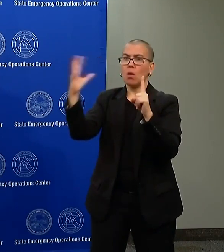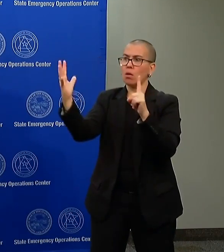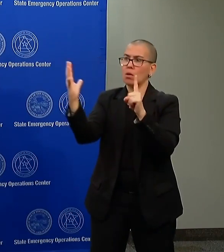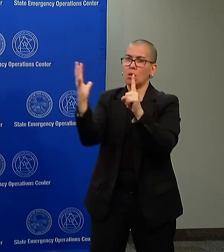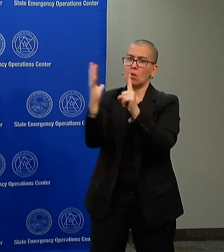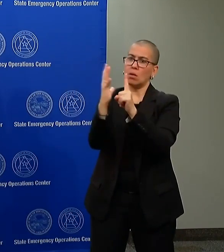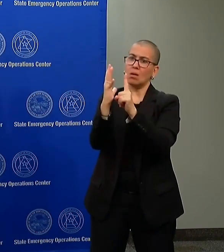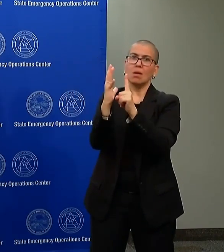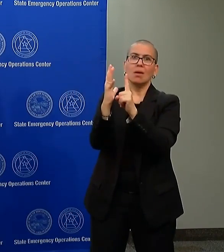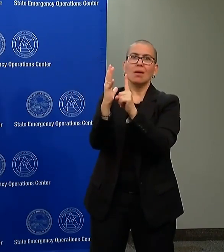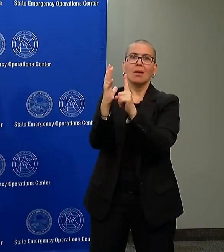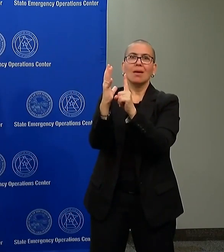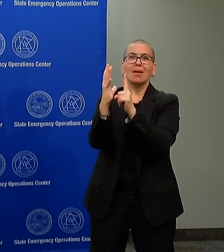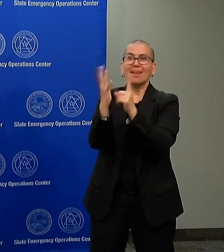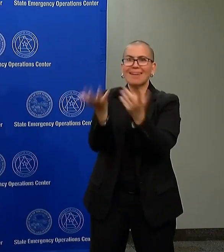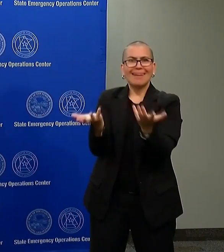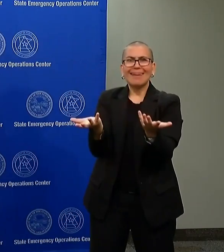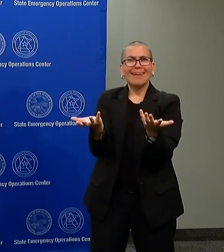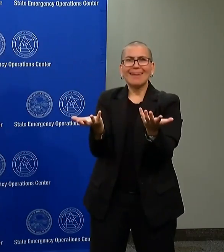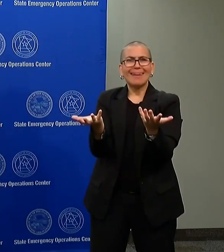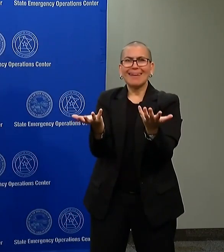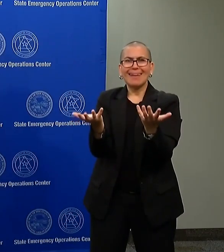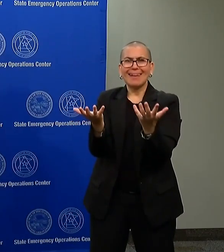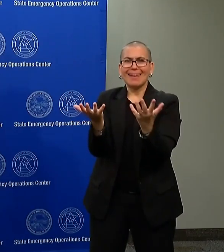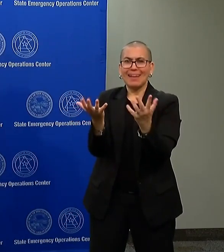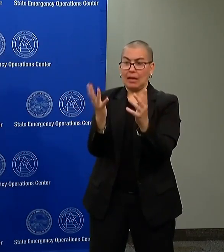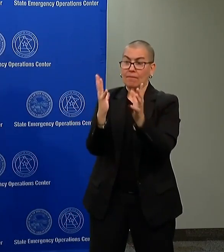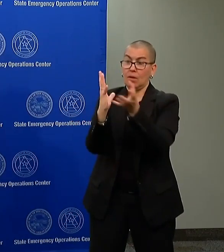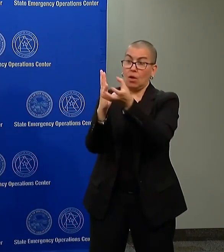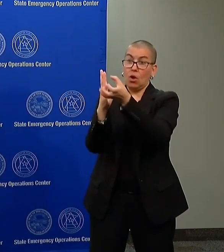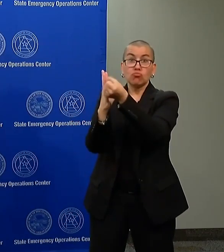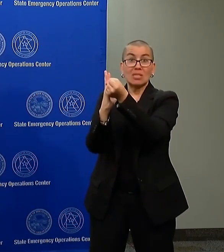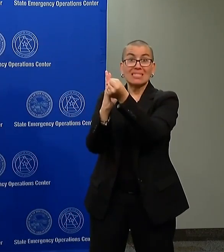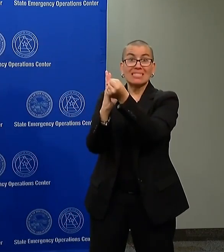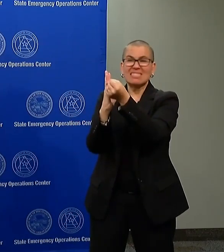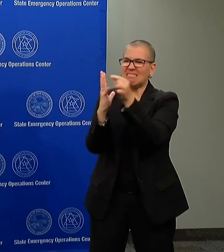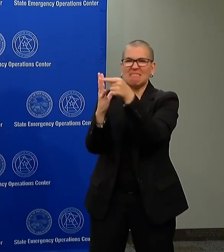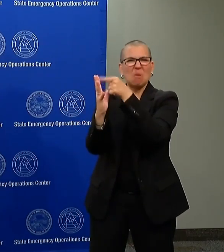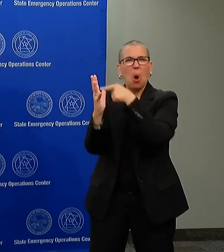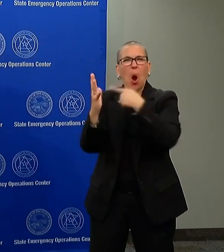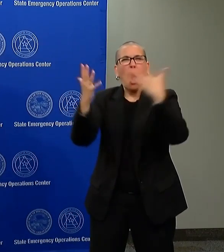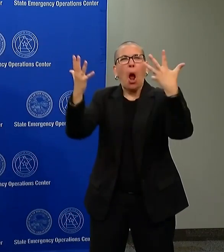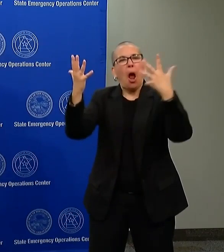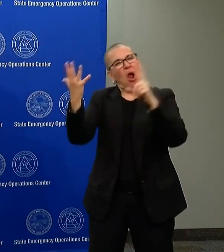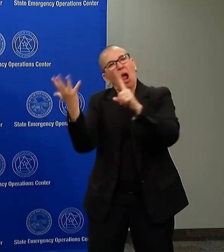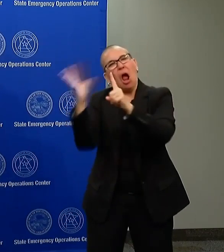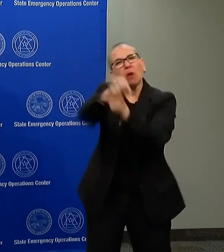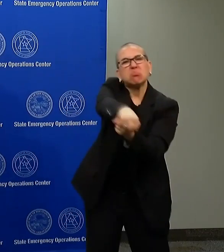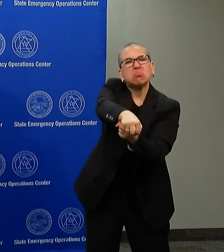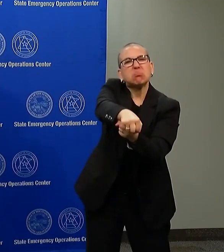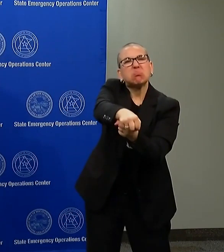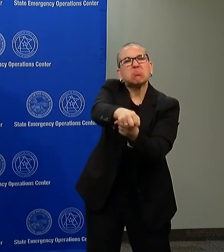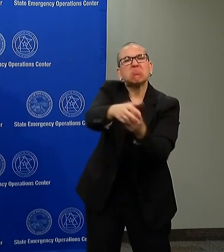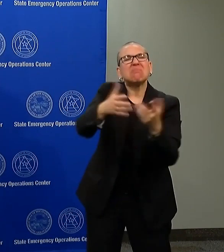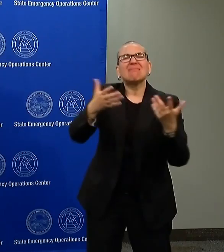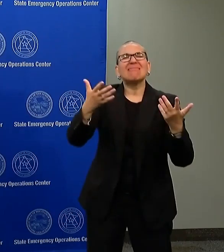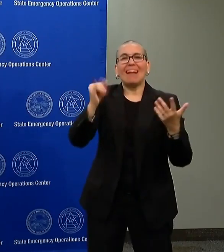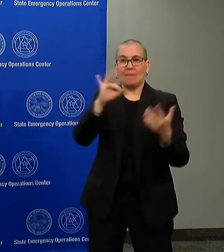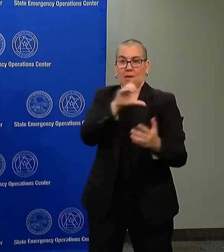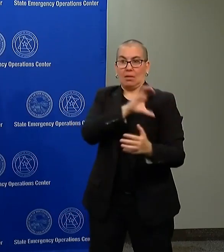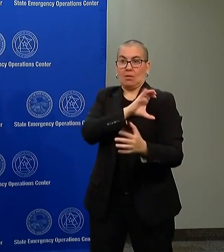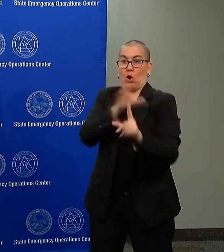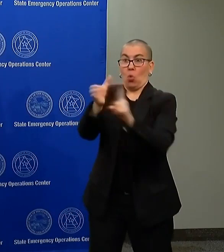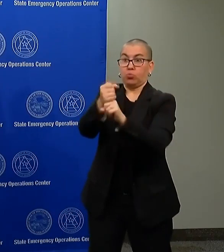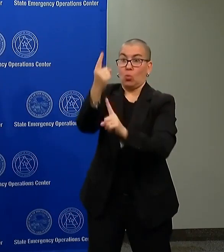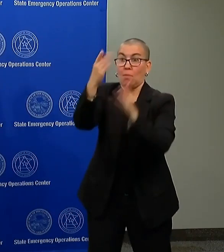If they were to arrest one, the other 99 walk right by. We certainly don't want to incite additional violence